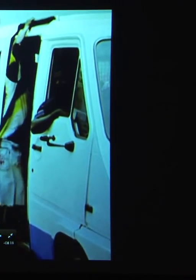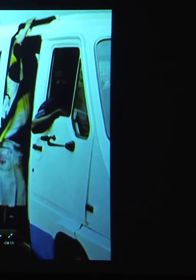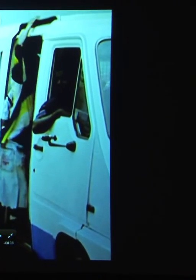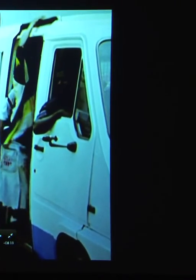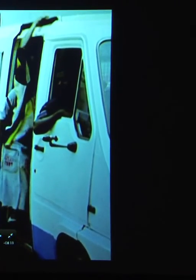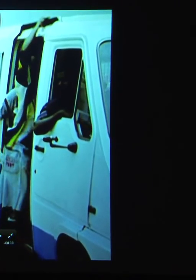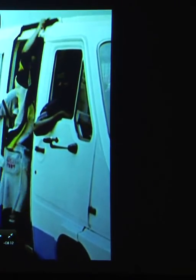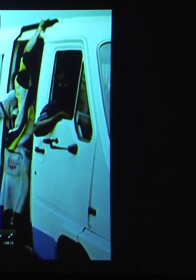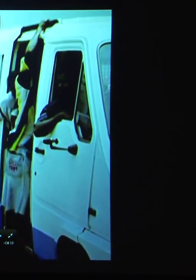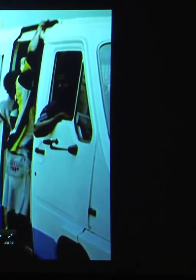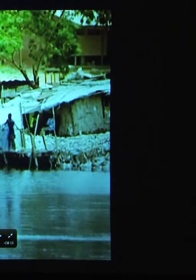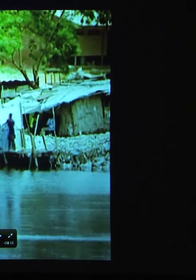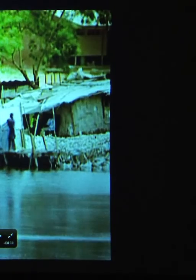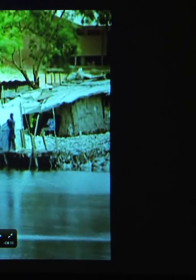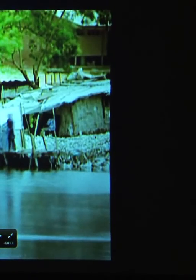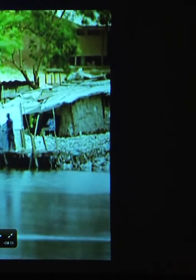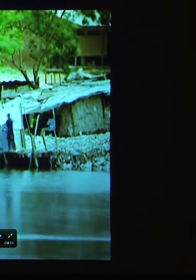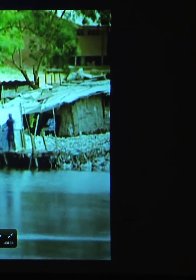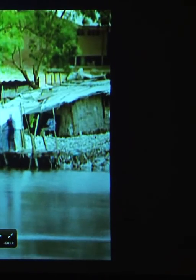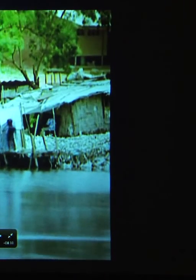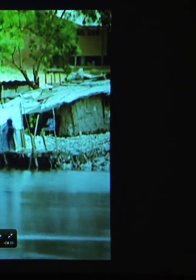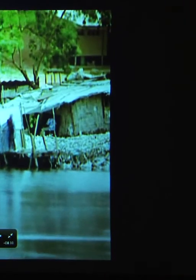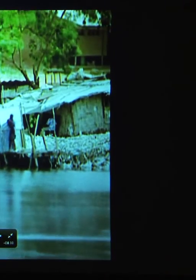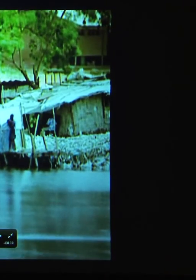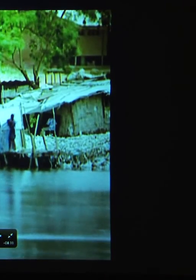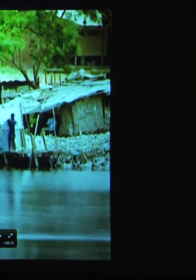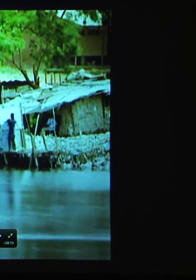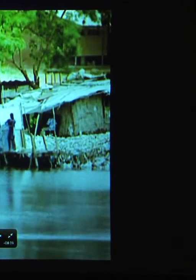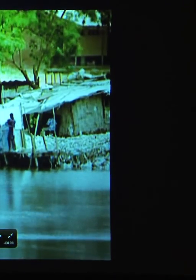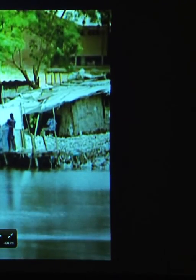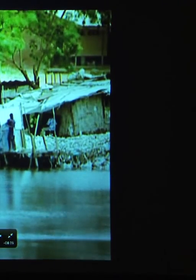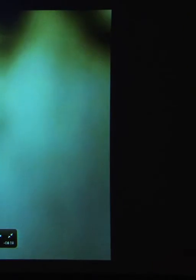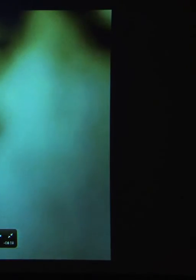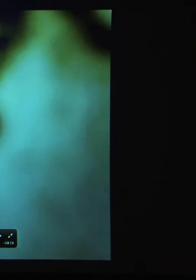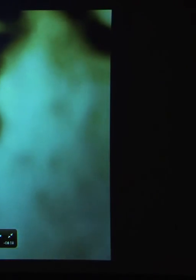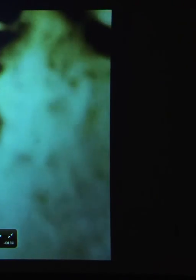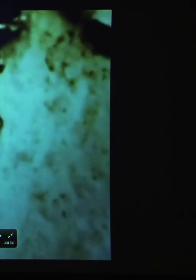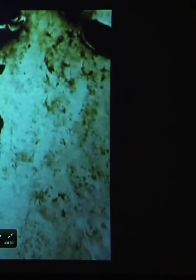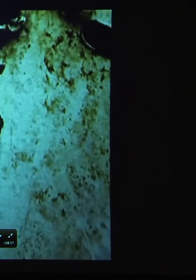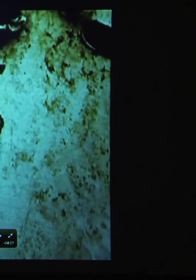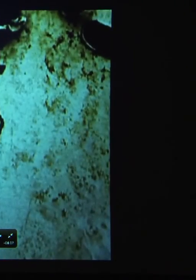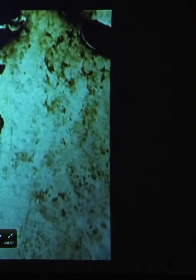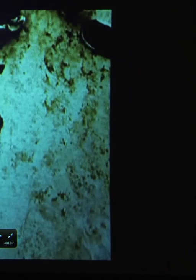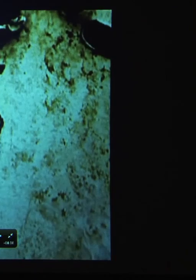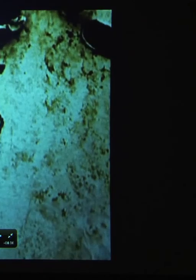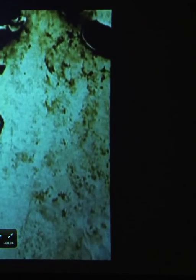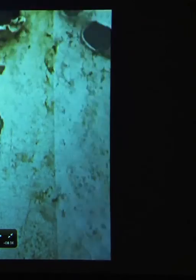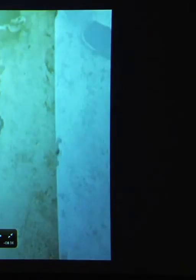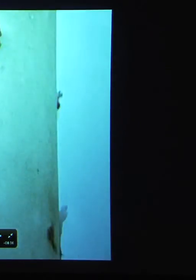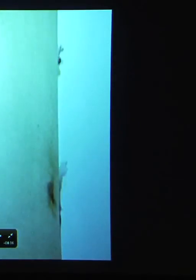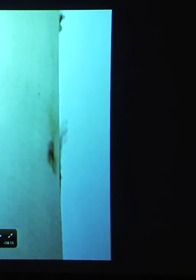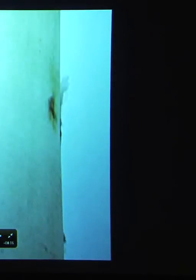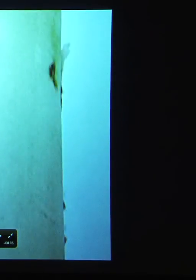with a capital city that has no running water or power. Why? These streets were battlefields not long ago,